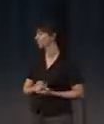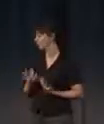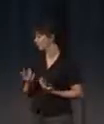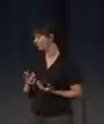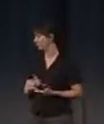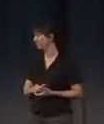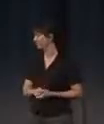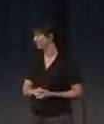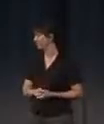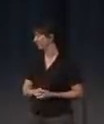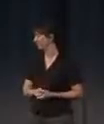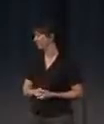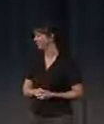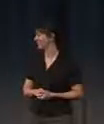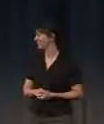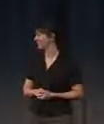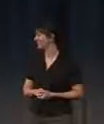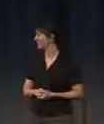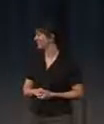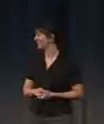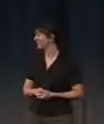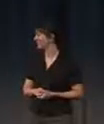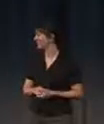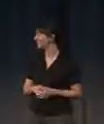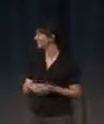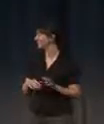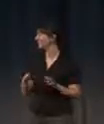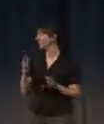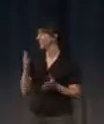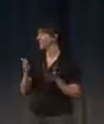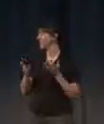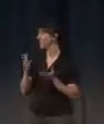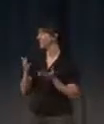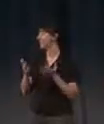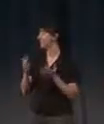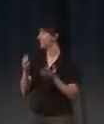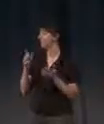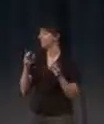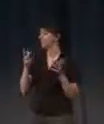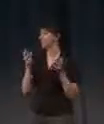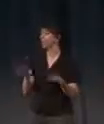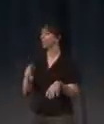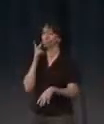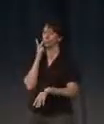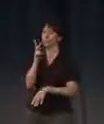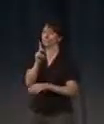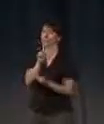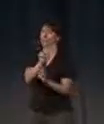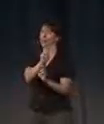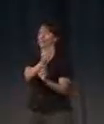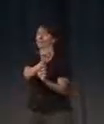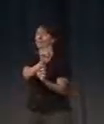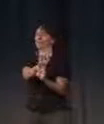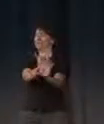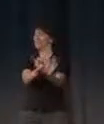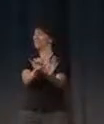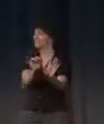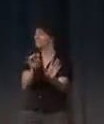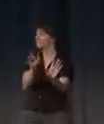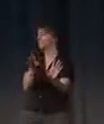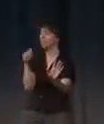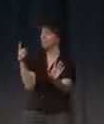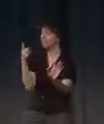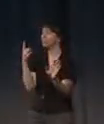Yeah, it's too close to reality. Maybe this is why we don't love too much. know what I mean? The other one is like, it's almost